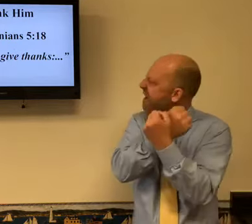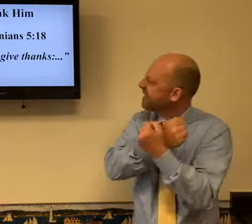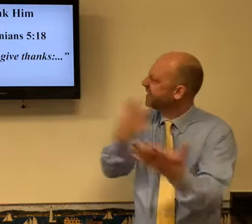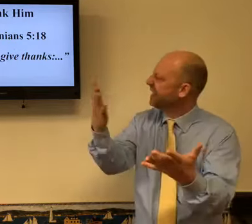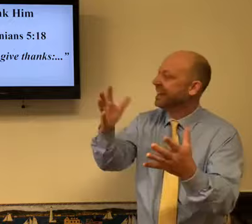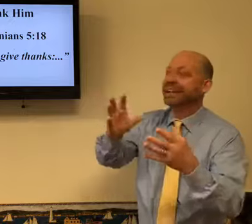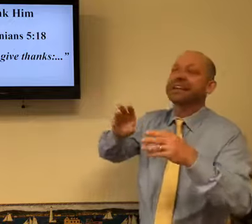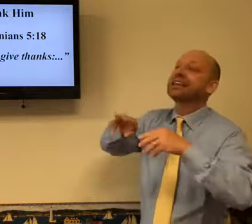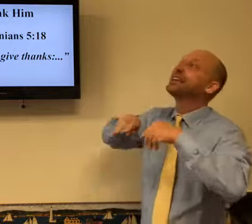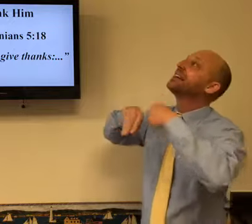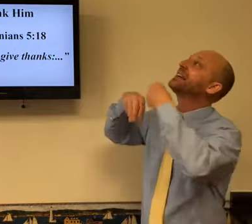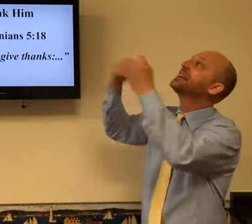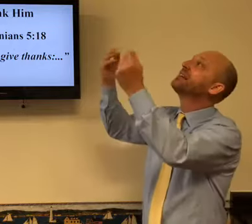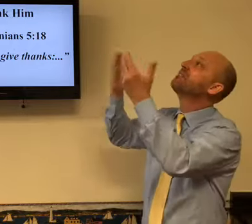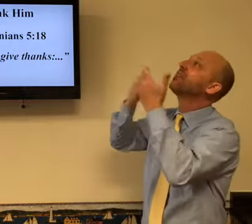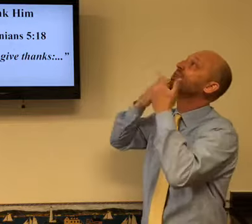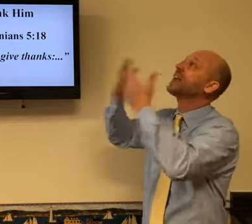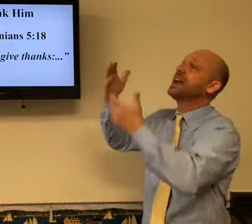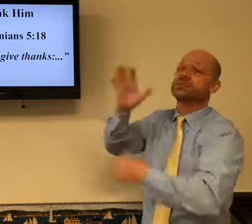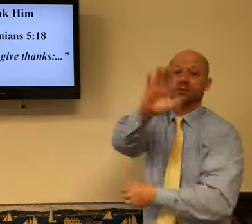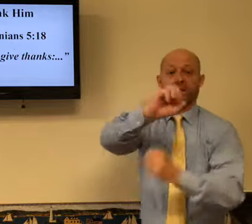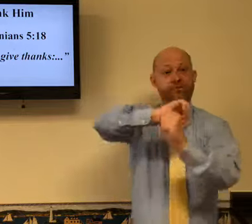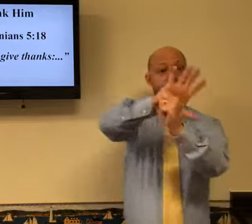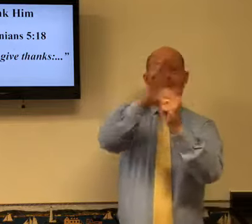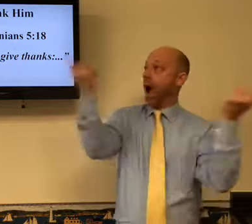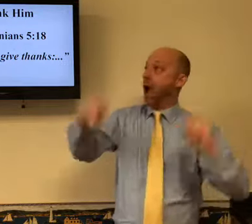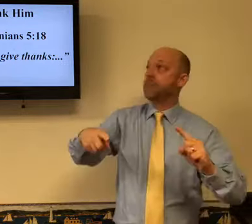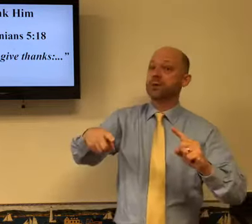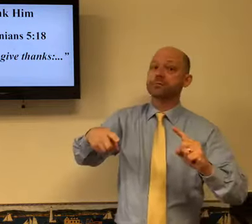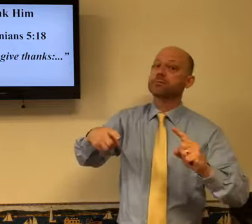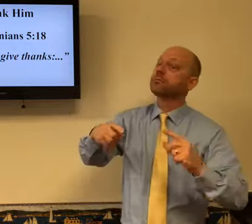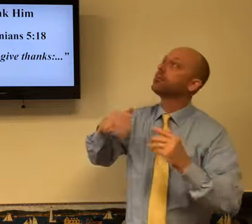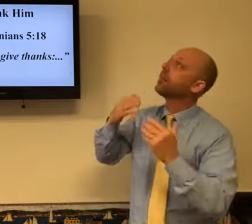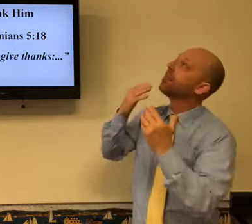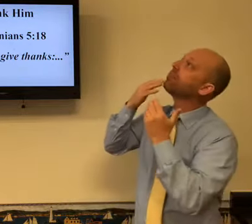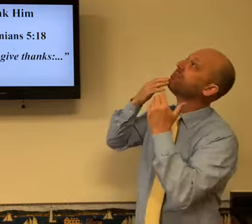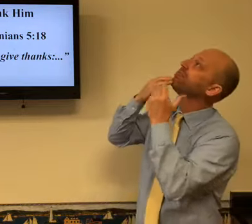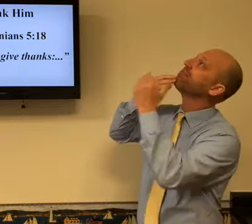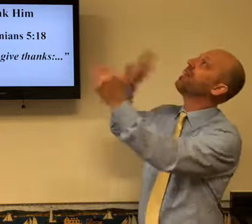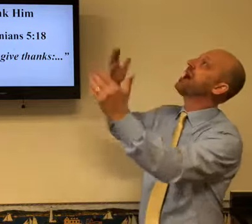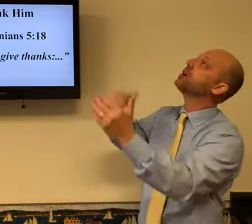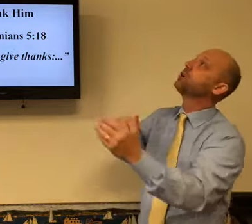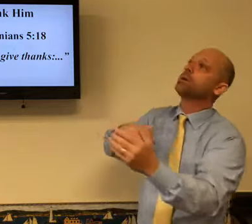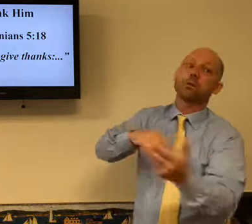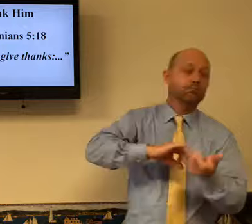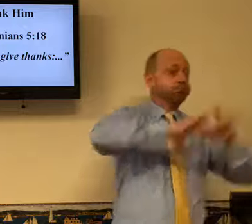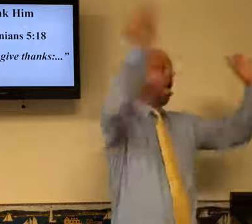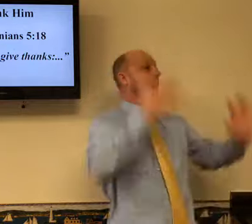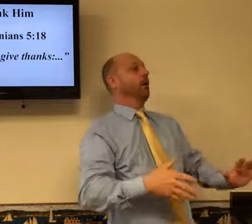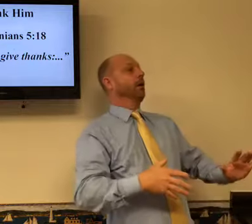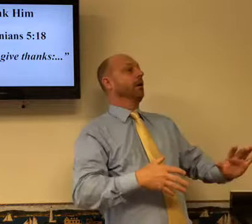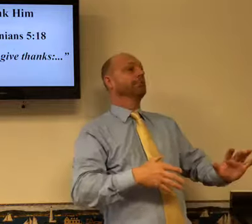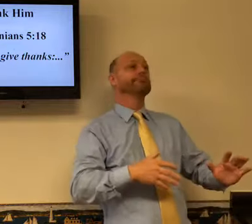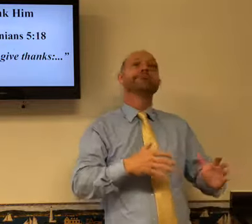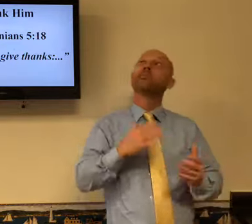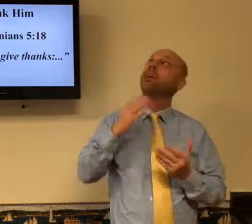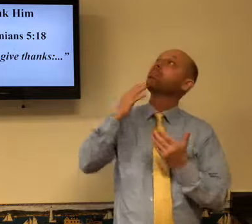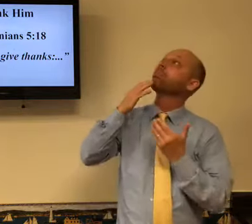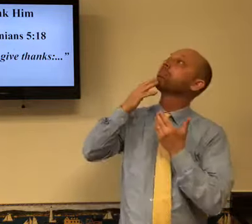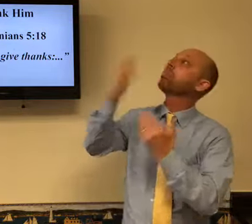In everything, give thanks. Coronavirus is here. Thank you, God. Oh, well, this messed up.